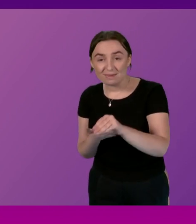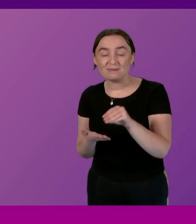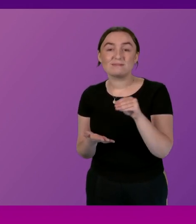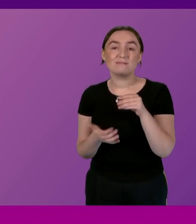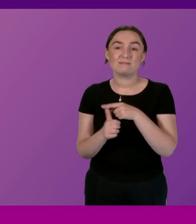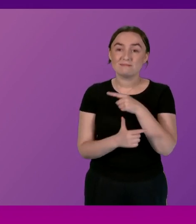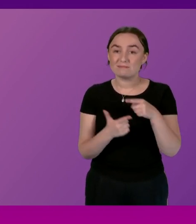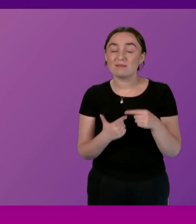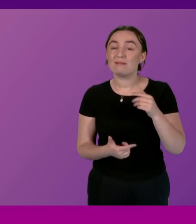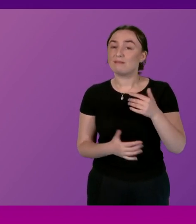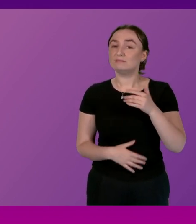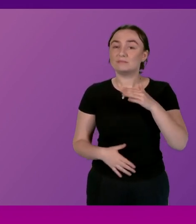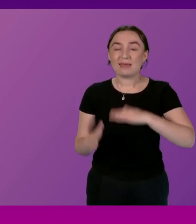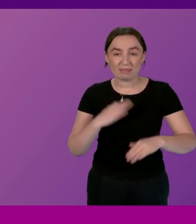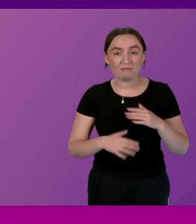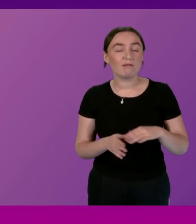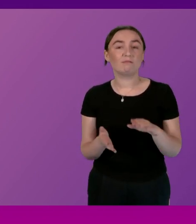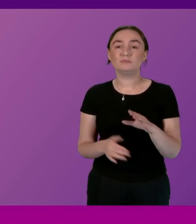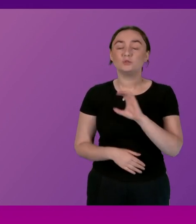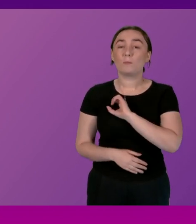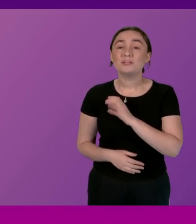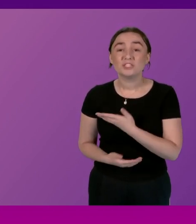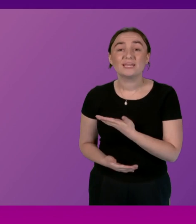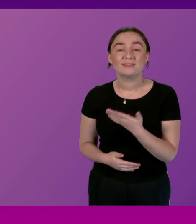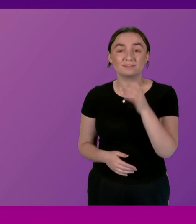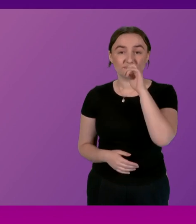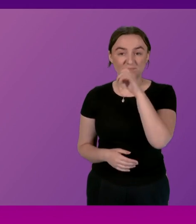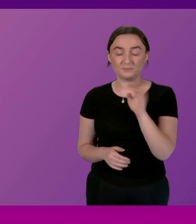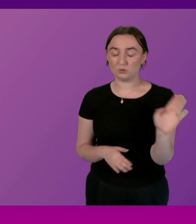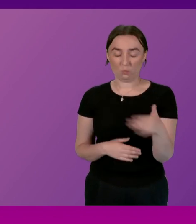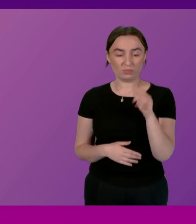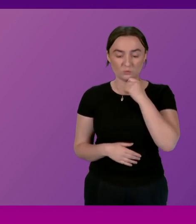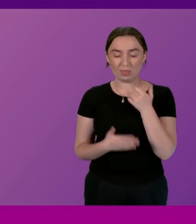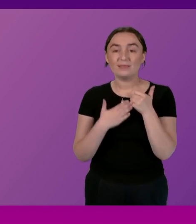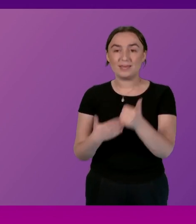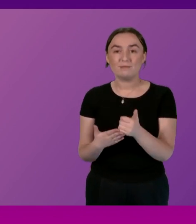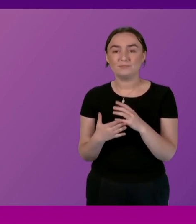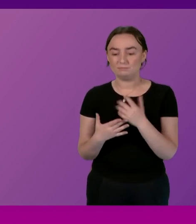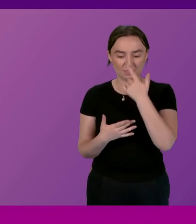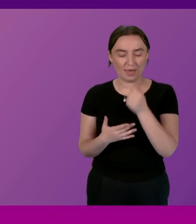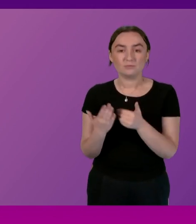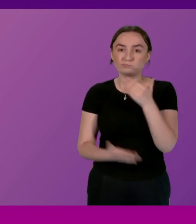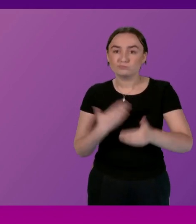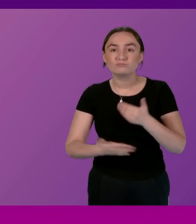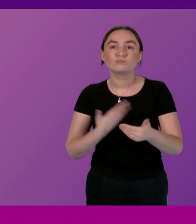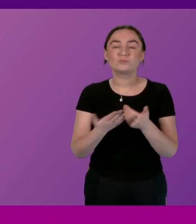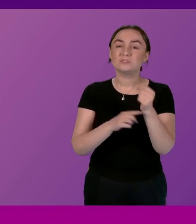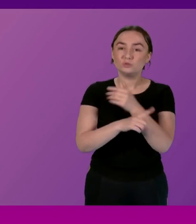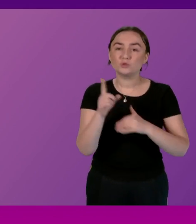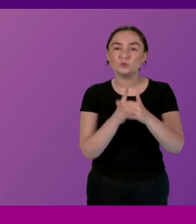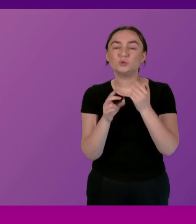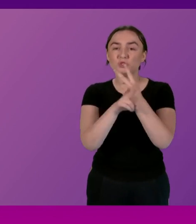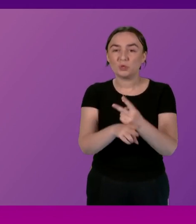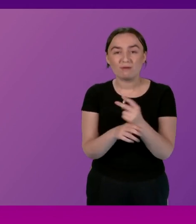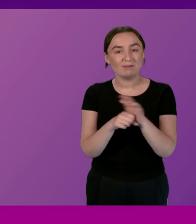ethical commissioning I think all of these issues will help in relation to a really thriving social care sector and one that's absolutely